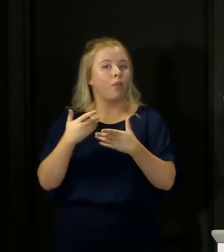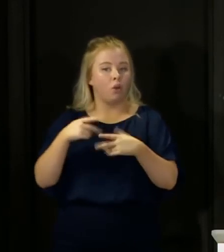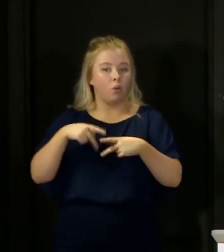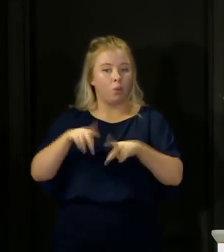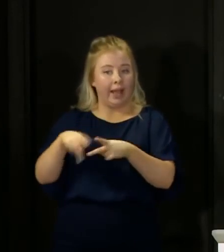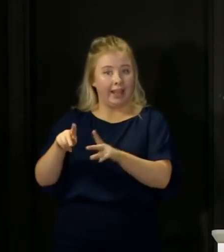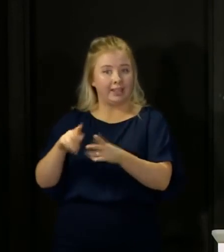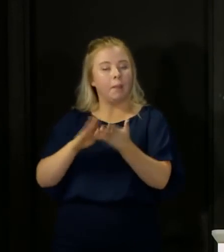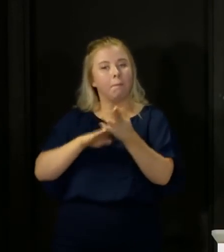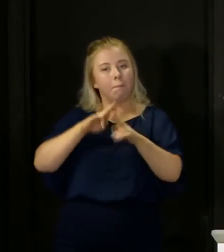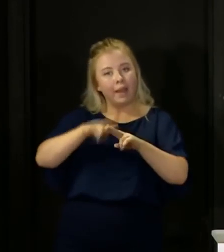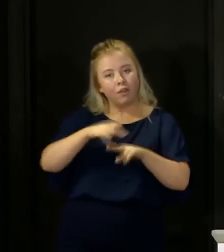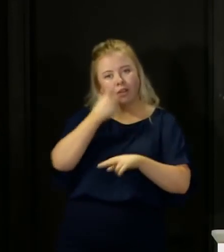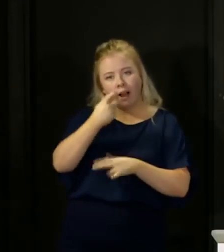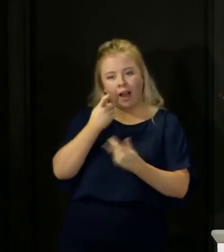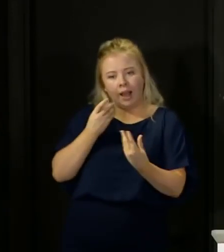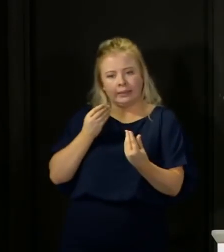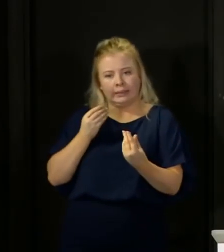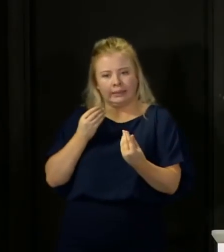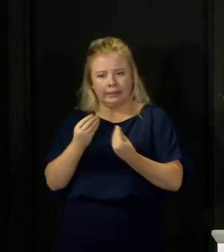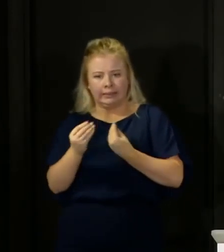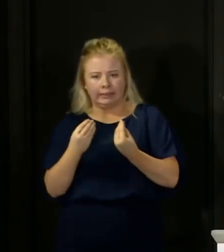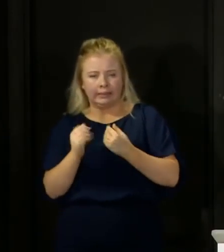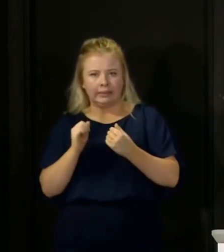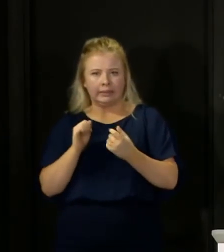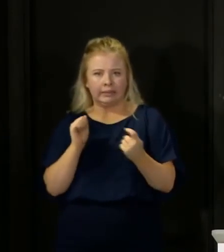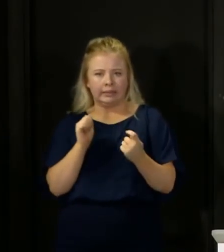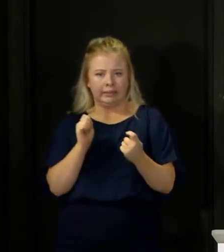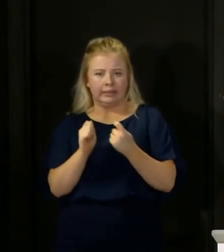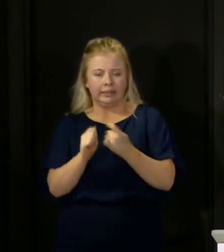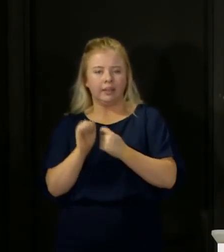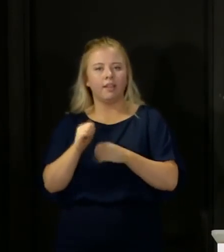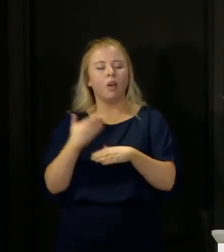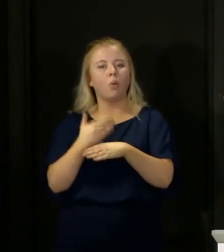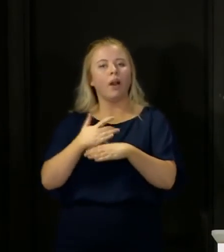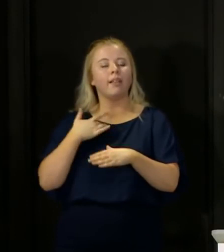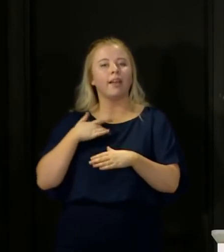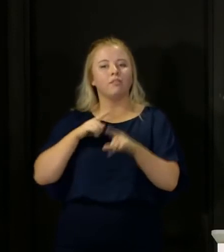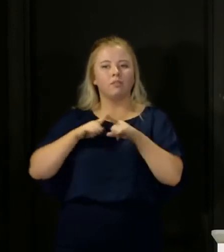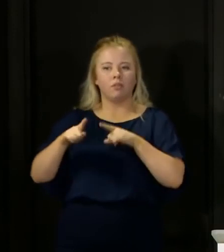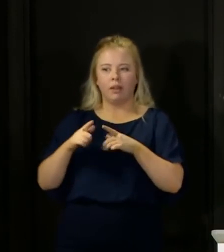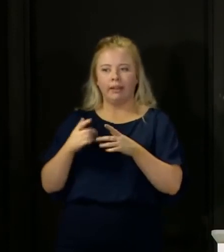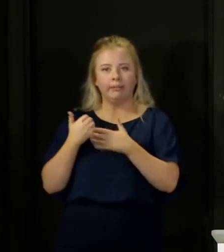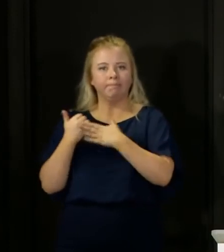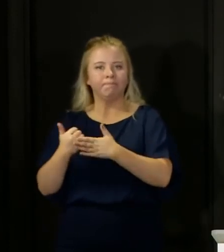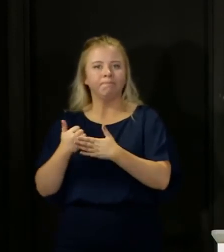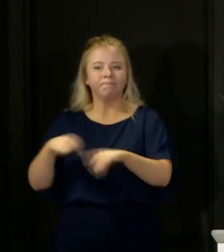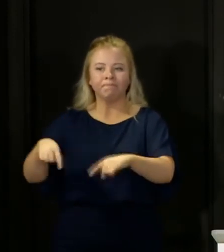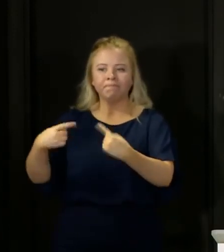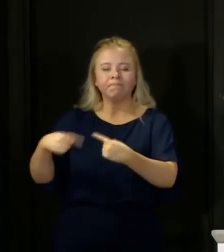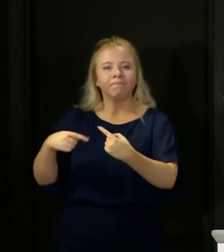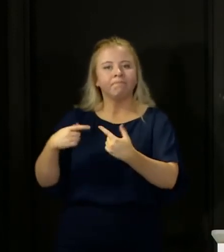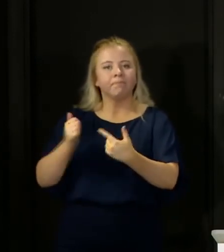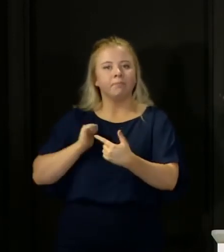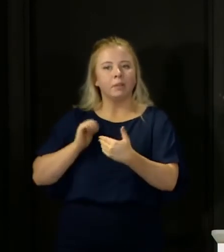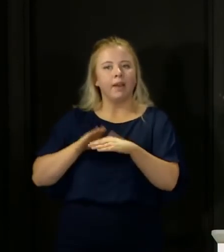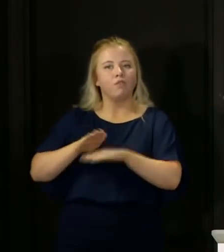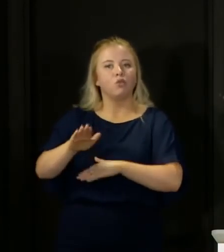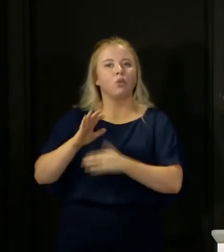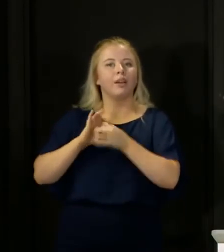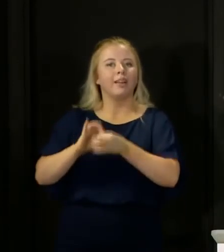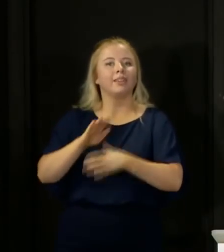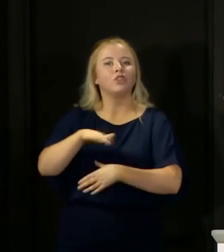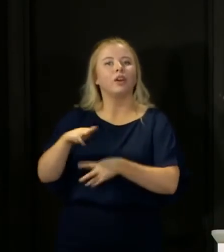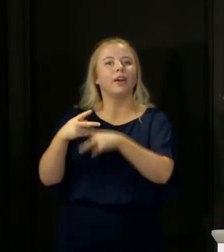particular can adapt their working lives to accommodate different challenges for the foreseeable future around childcare